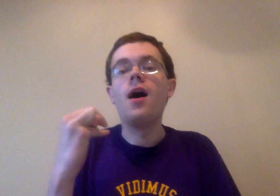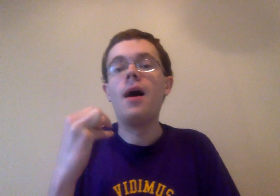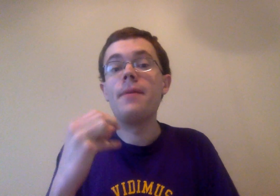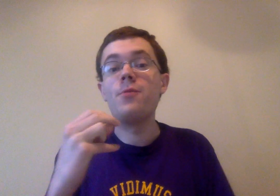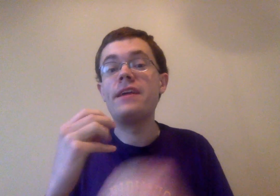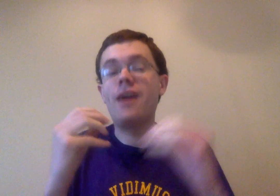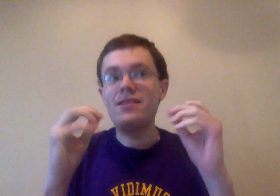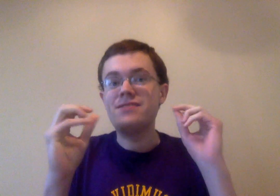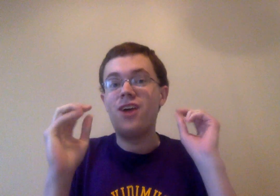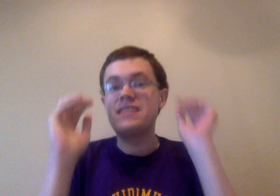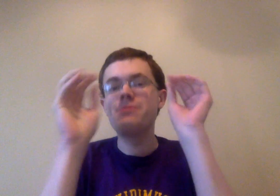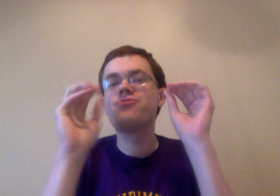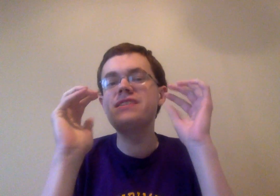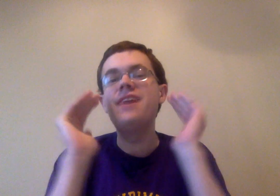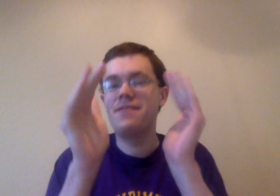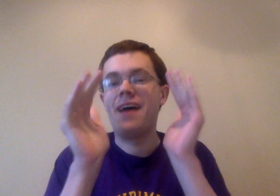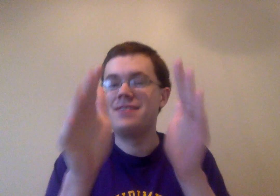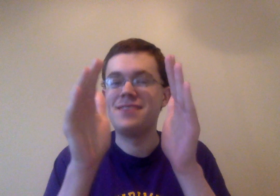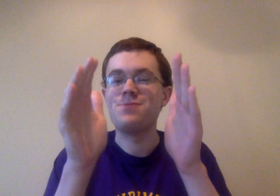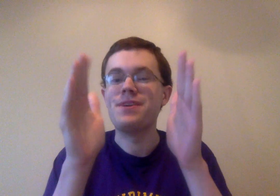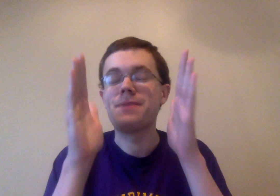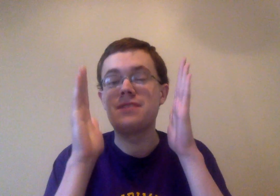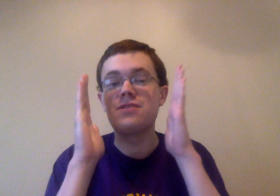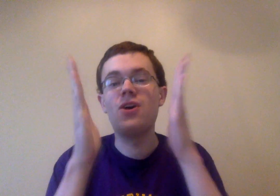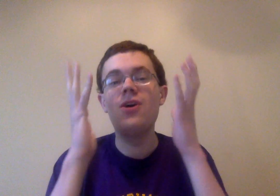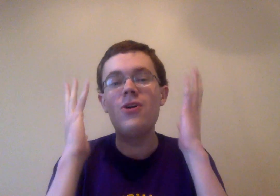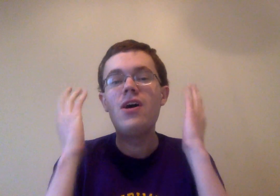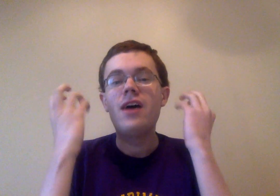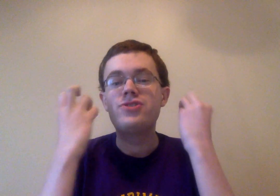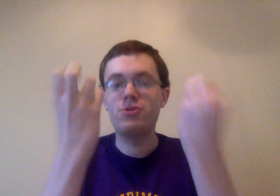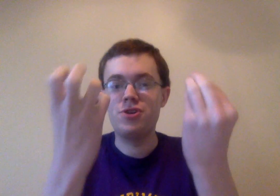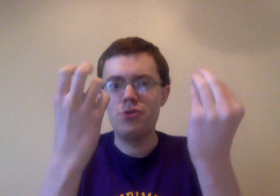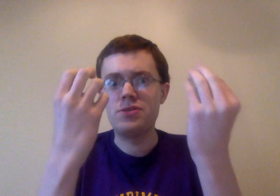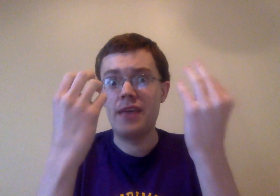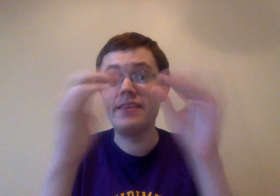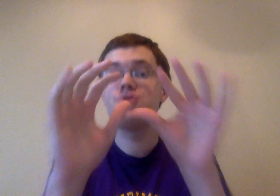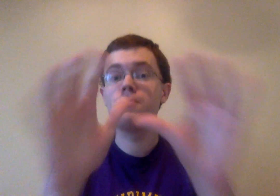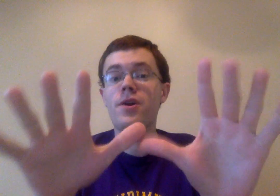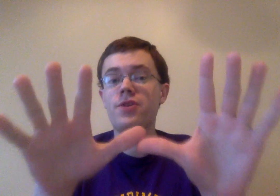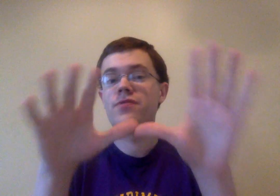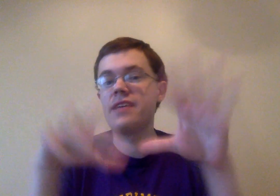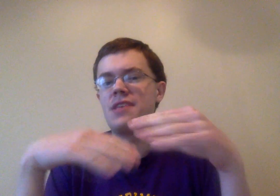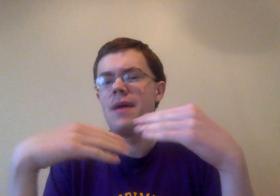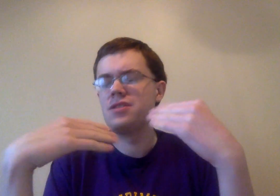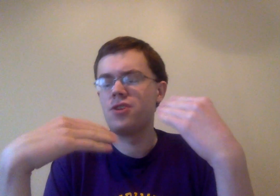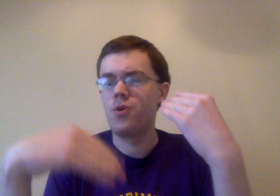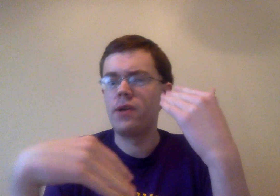But we are dealing with really none of that this week, because this is all Cho-Cho's at least two-parter. I really can't imagine this arc going